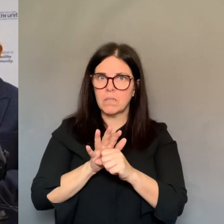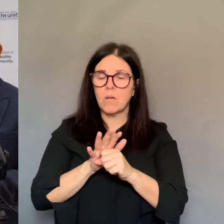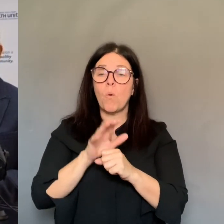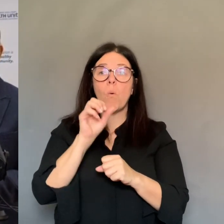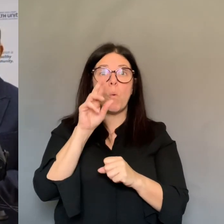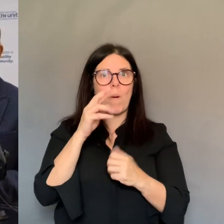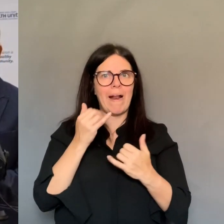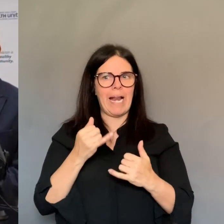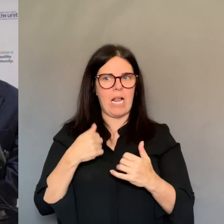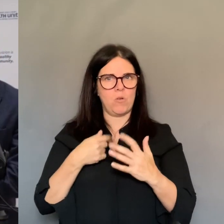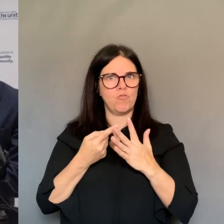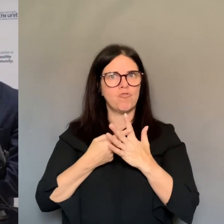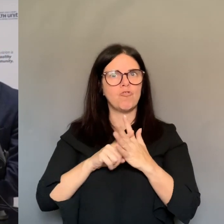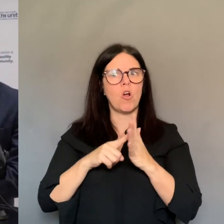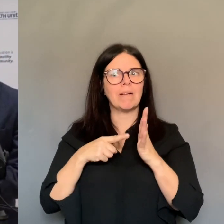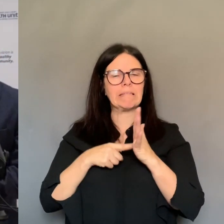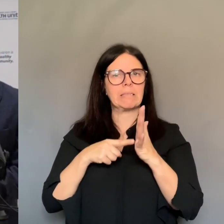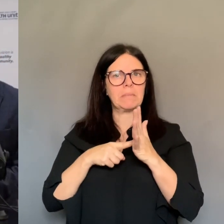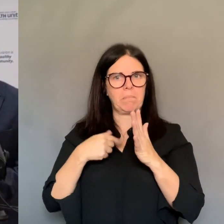symptoms of COVID-19.